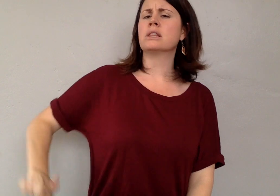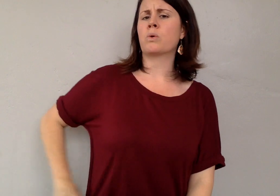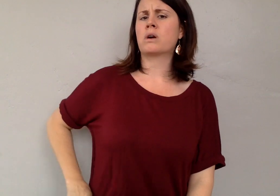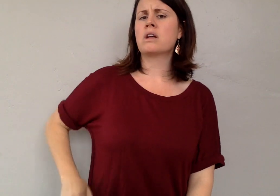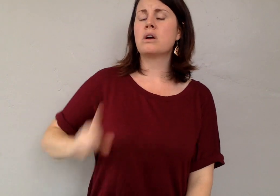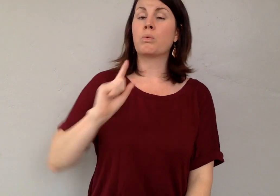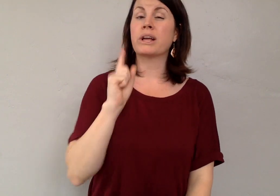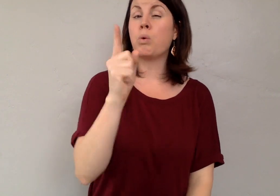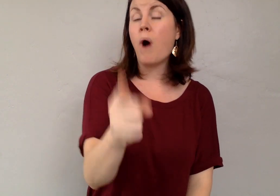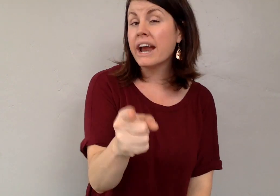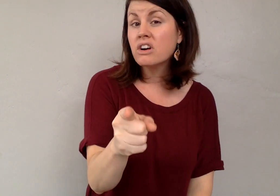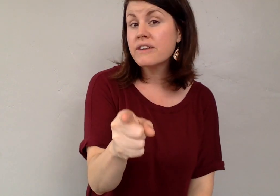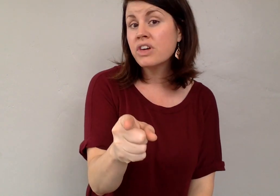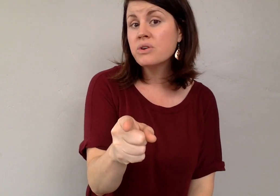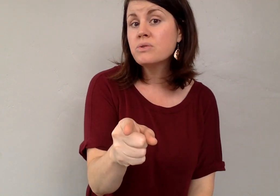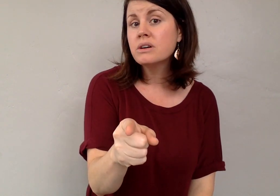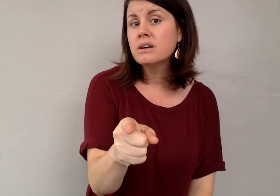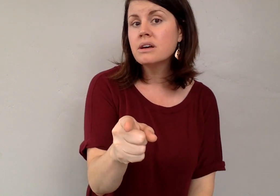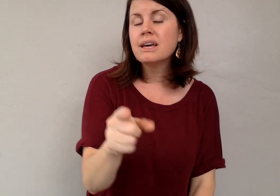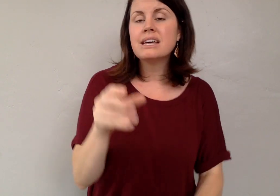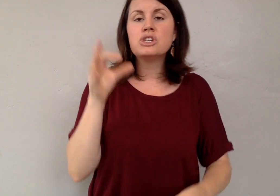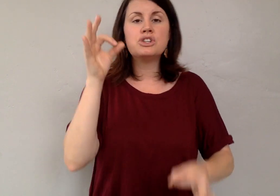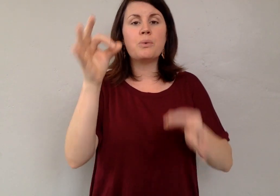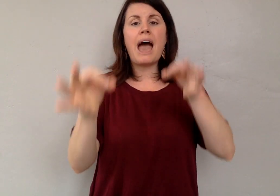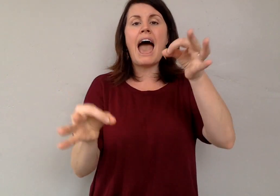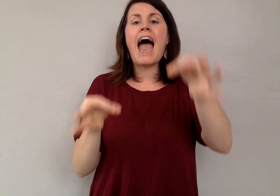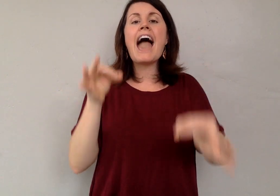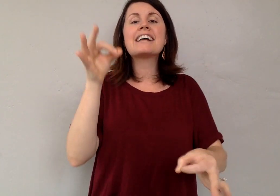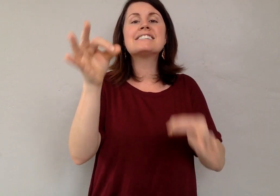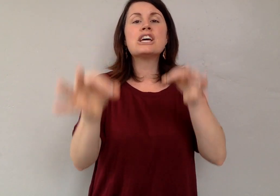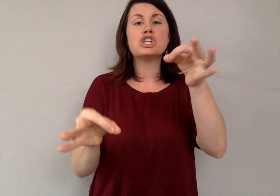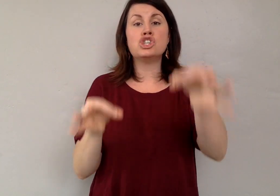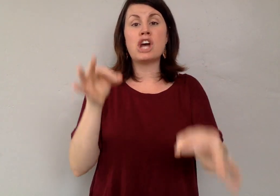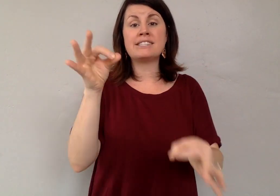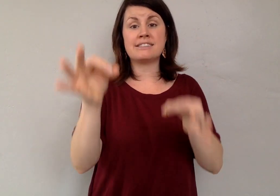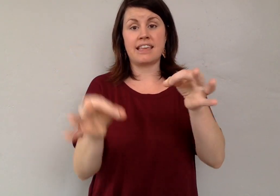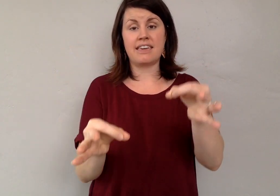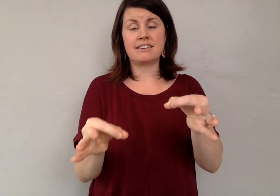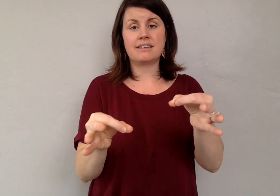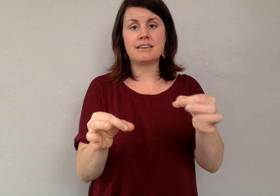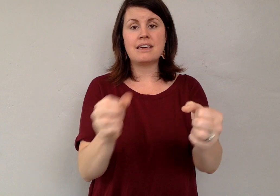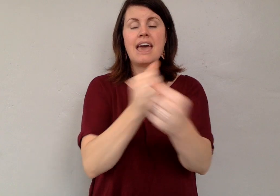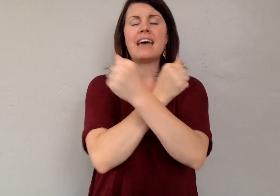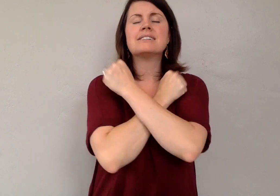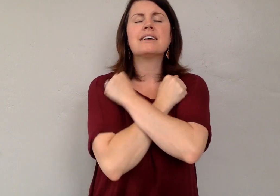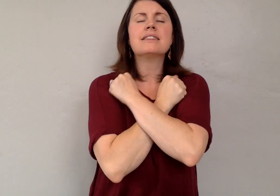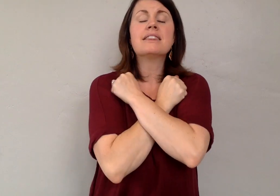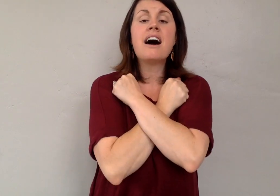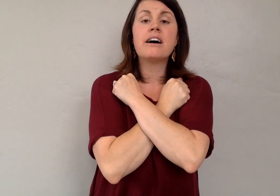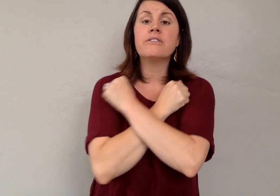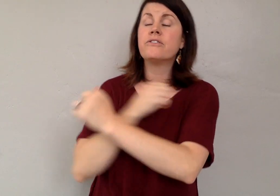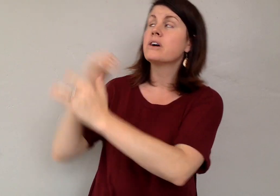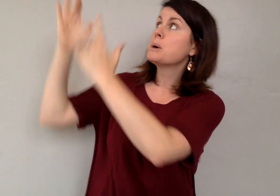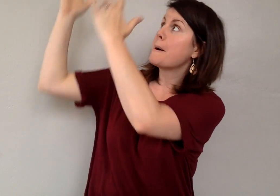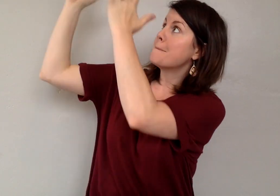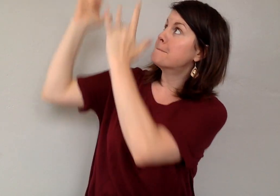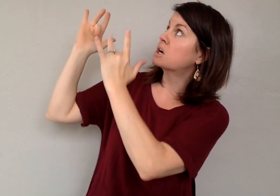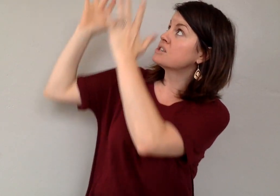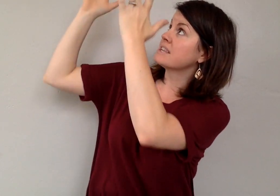Lord require of you? To act justly and to love mercy.